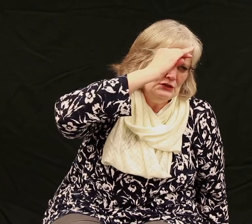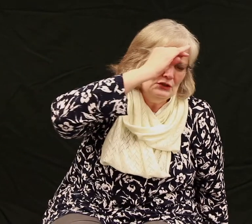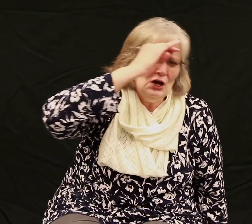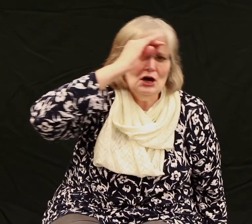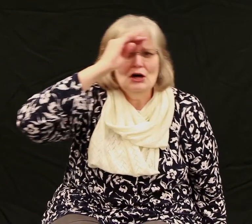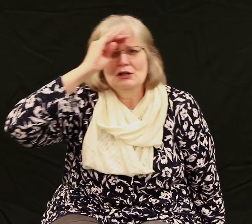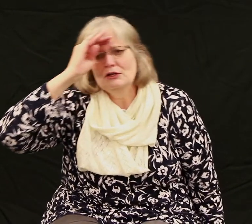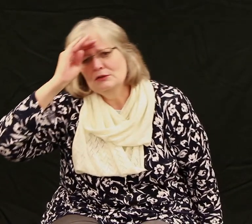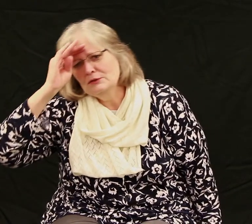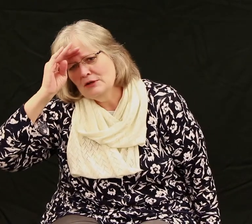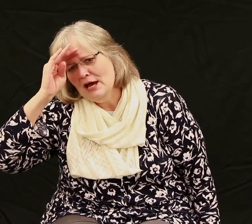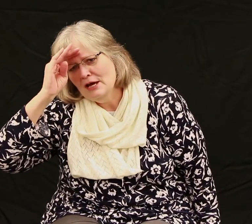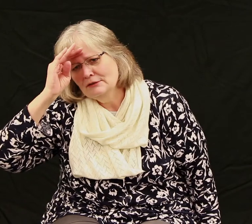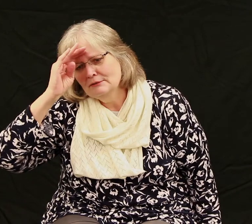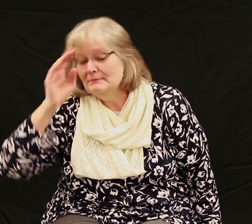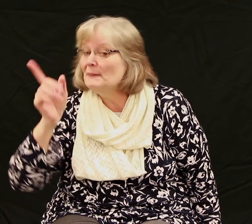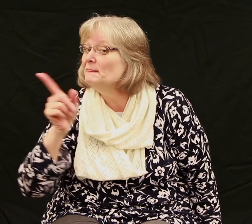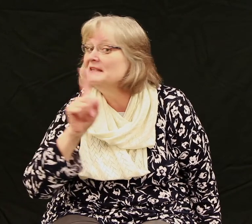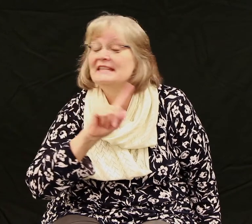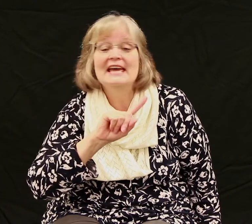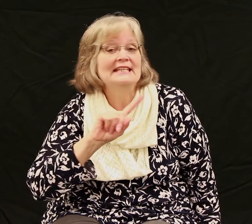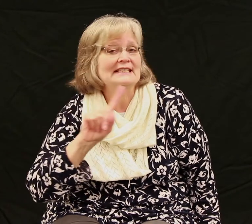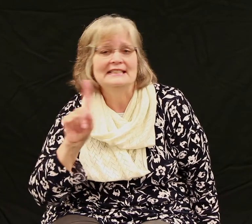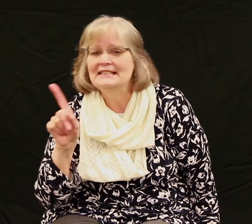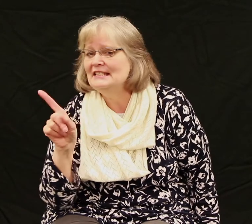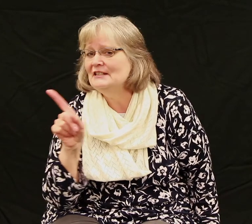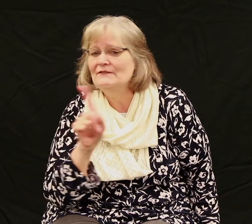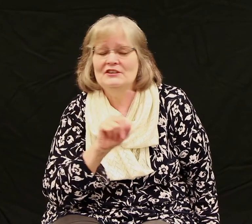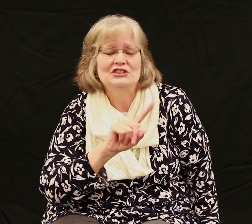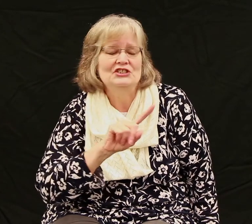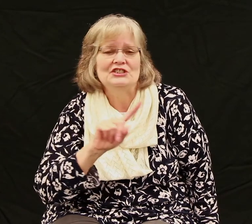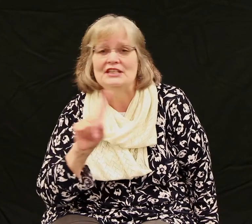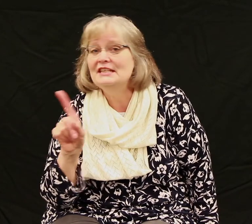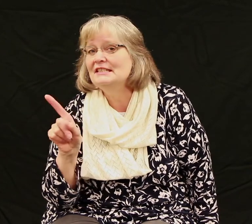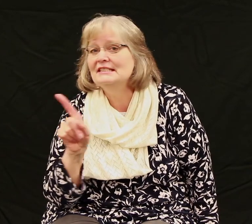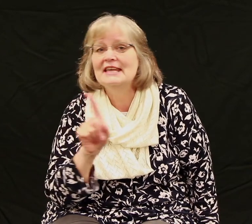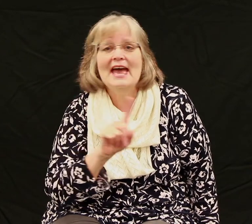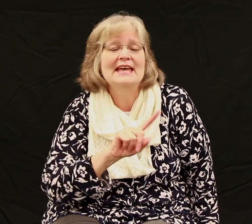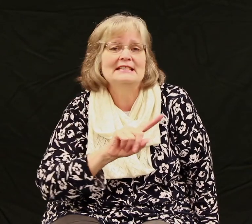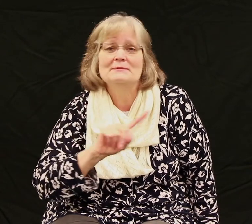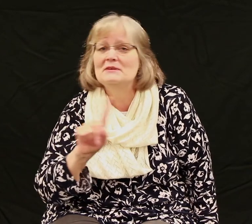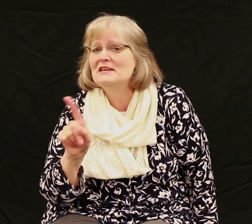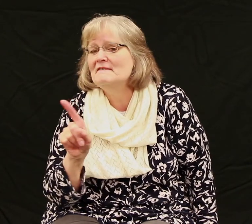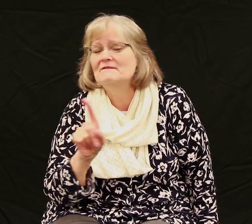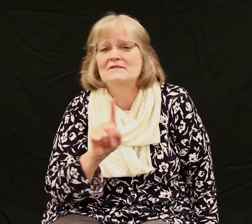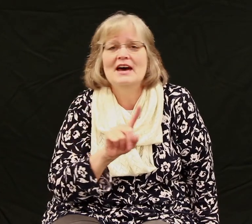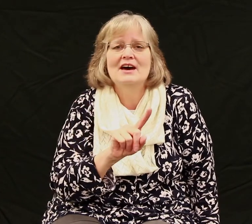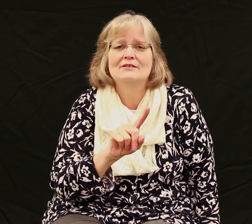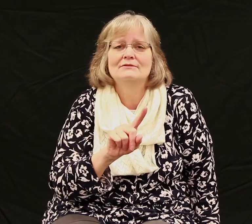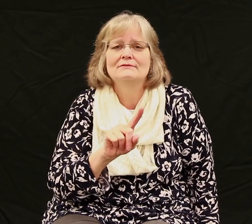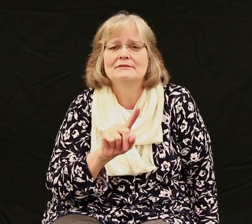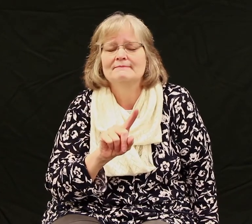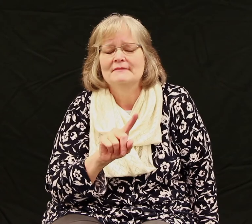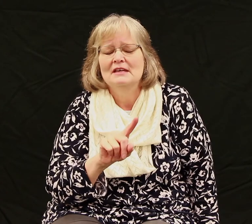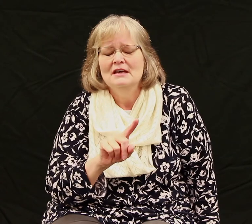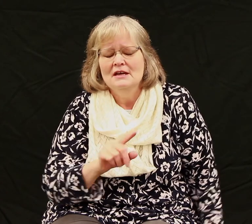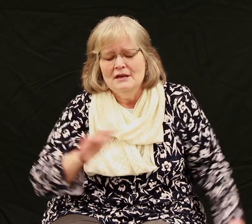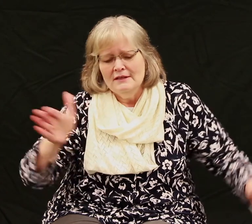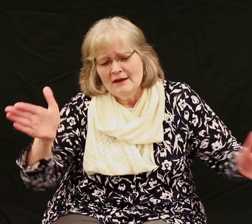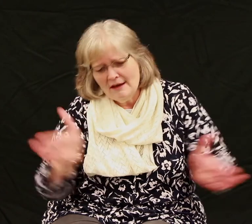all around but the ten little fishies can't be found. The